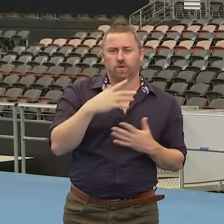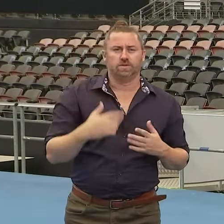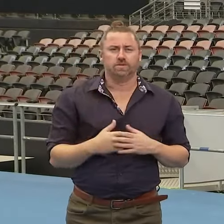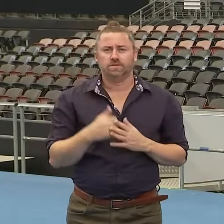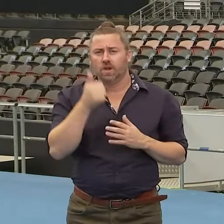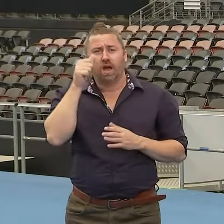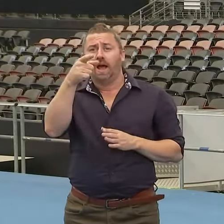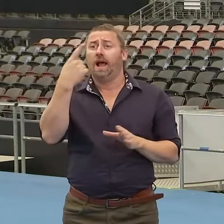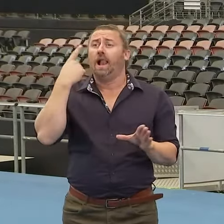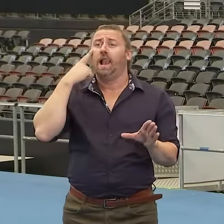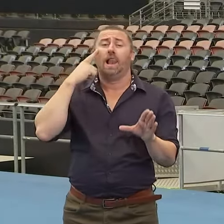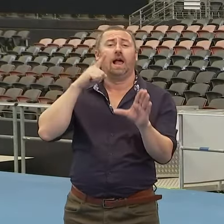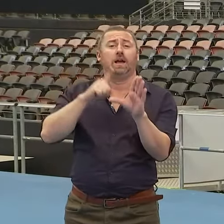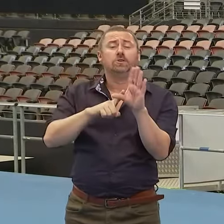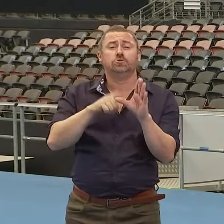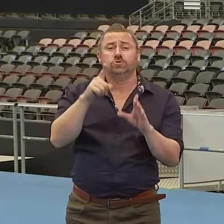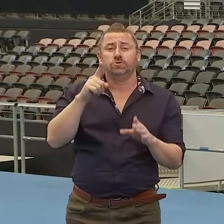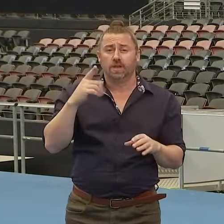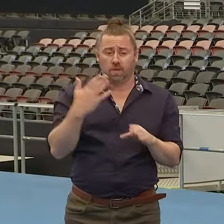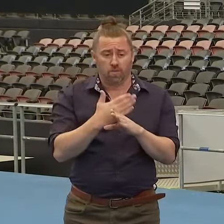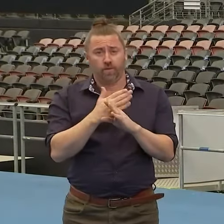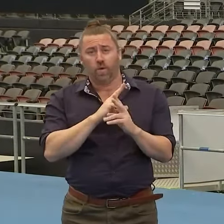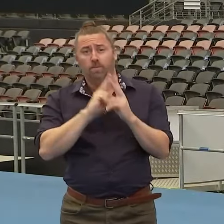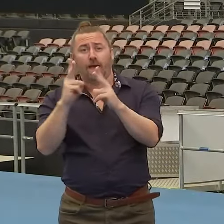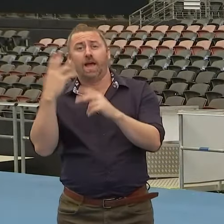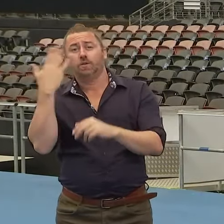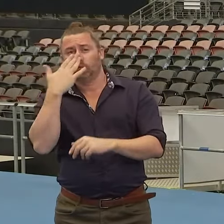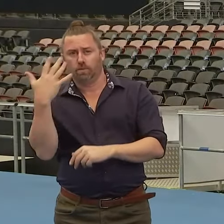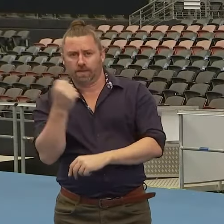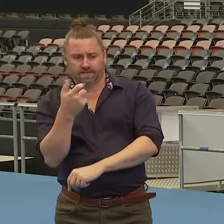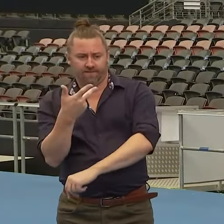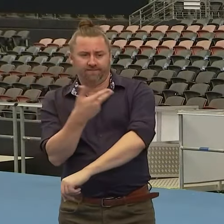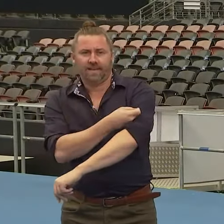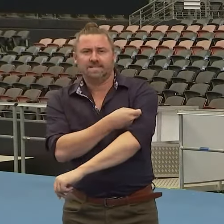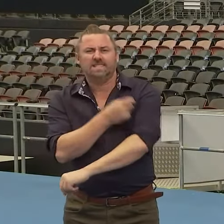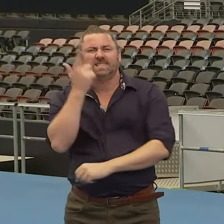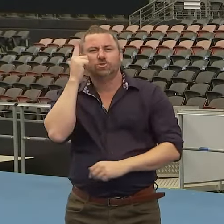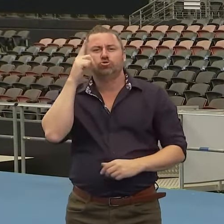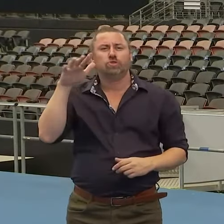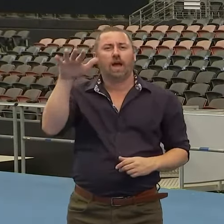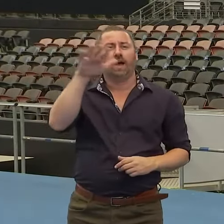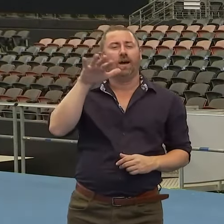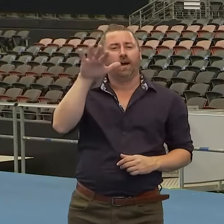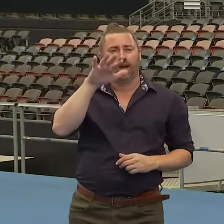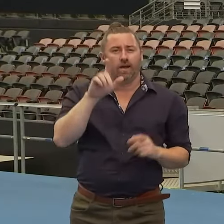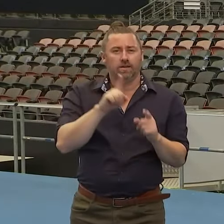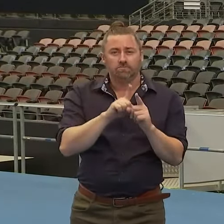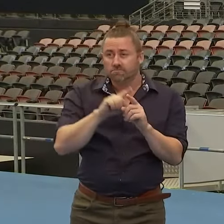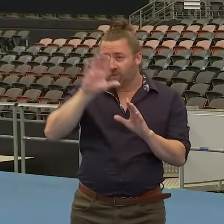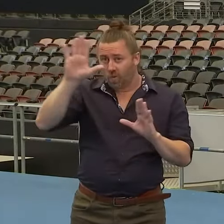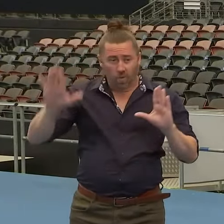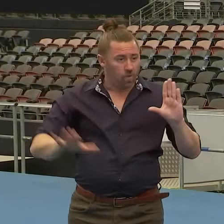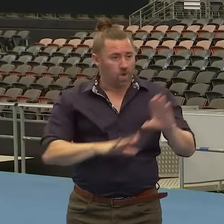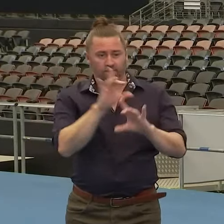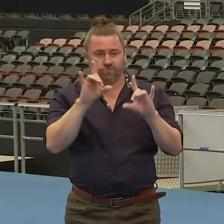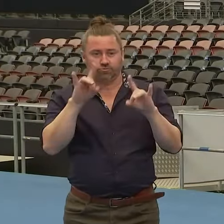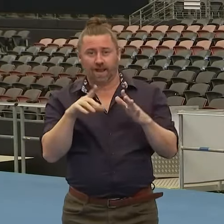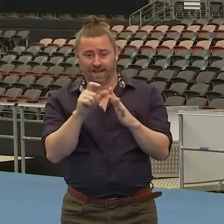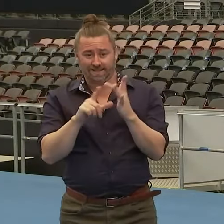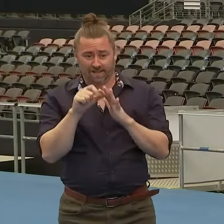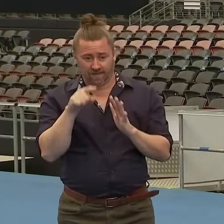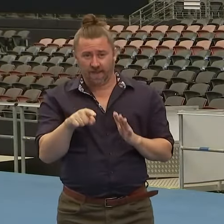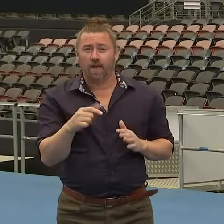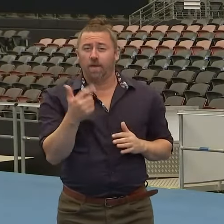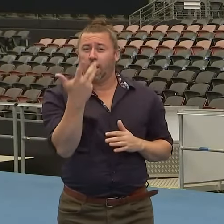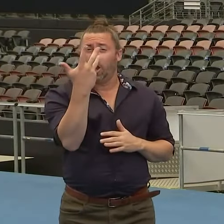we started last year with mandatory vaccination in line with every other state and territory. And I'm pleased to report that over